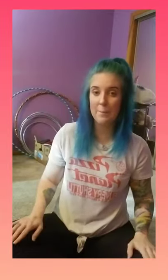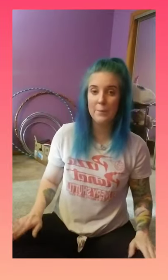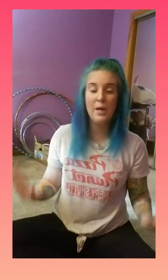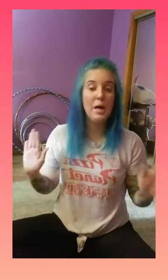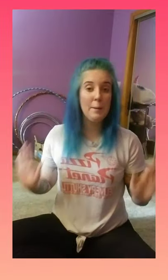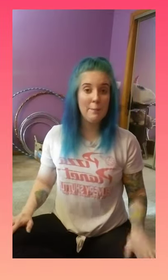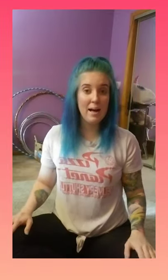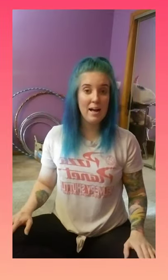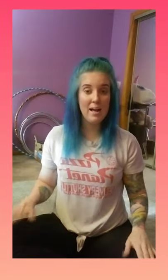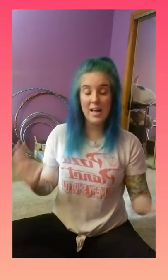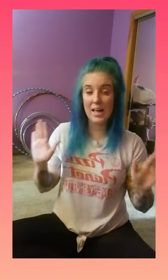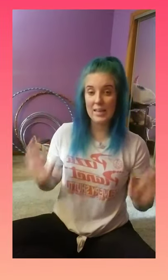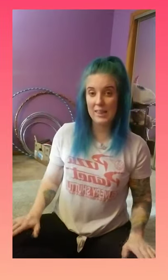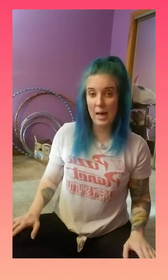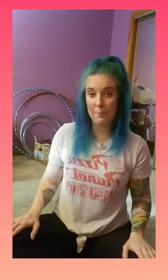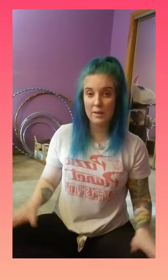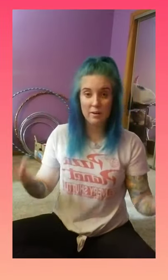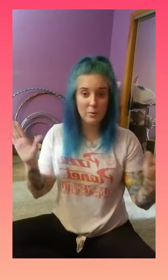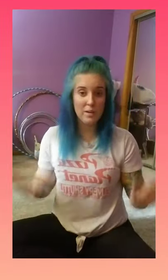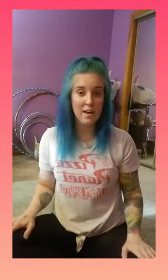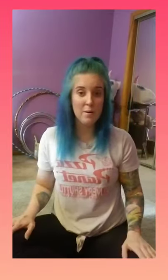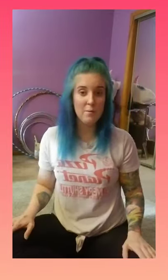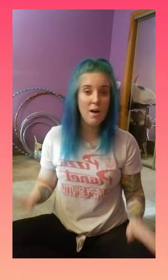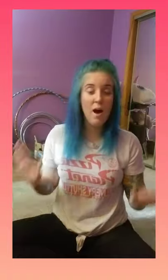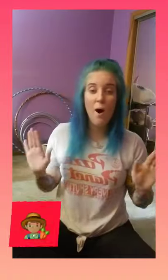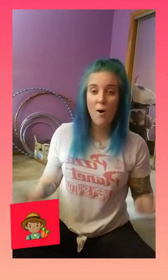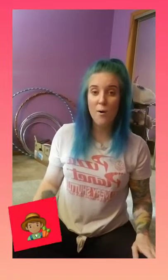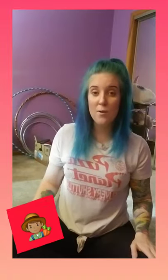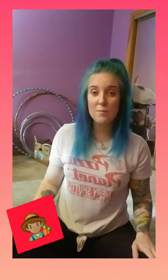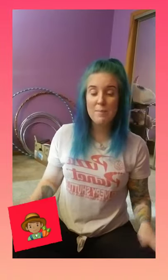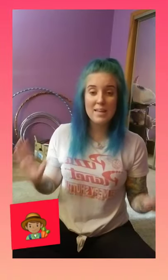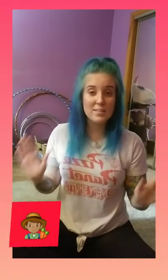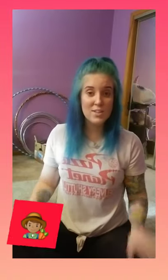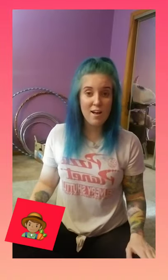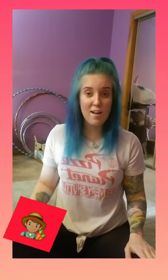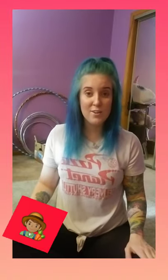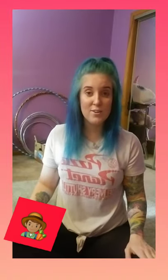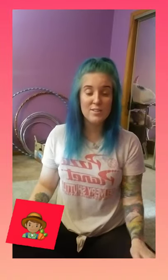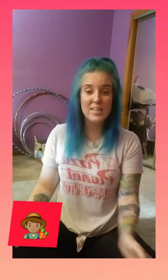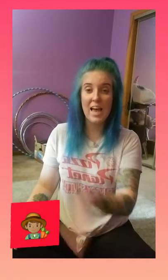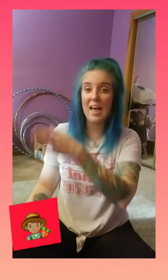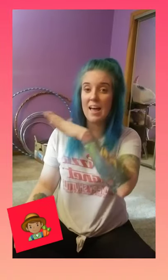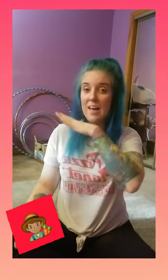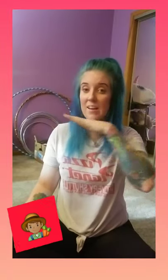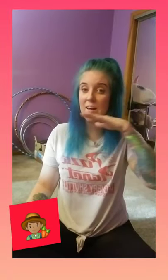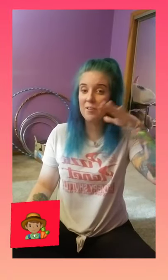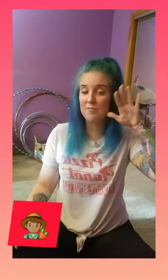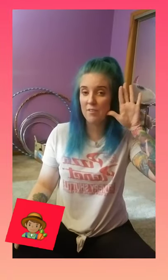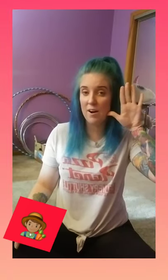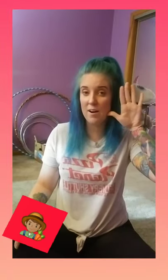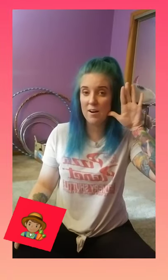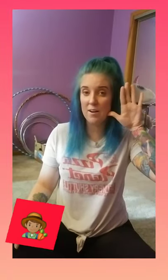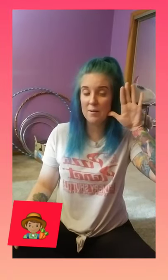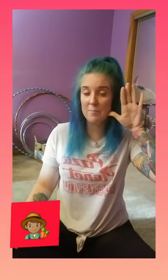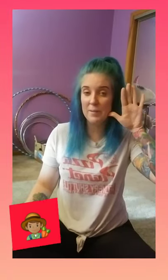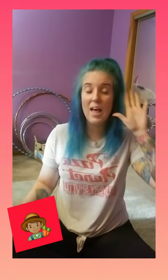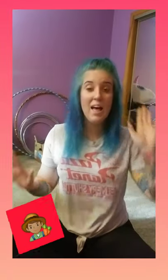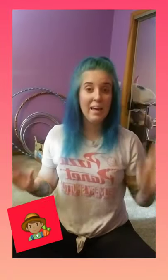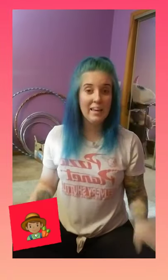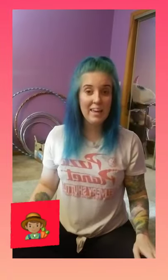my lap. Here we go. Old McDonald had a farm. E